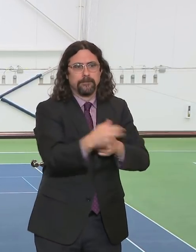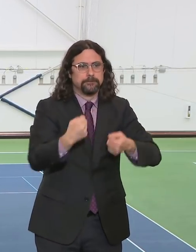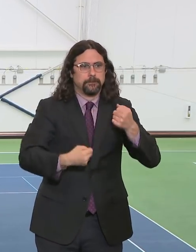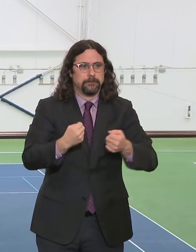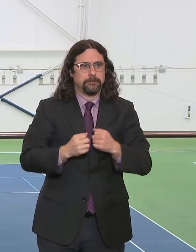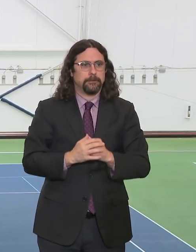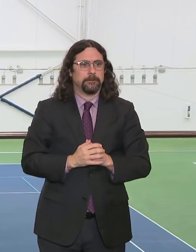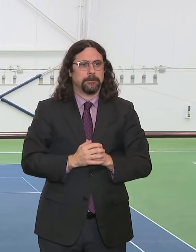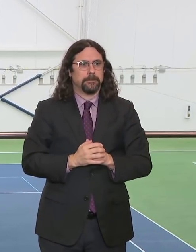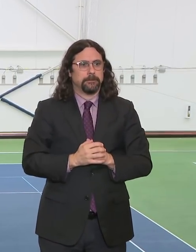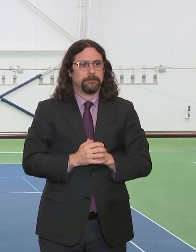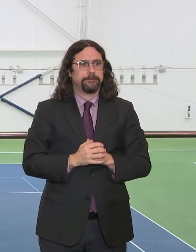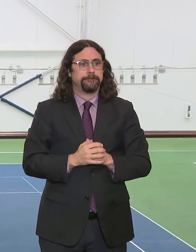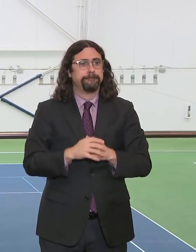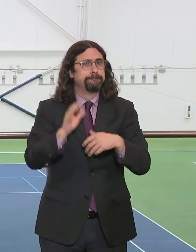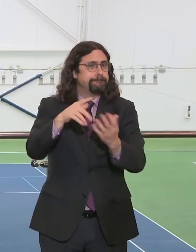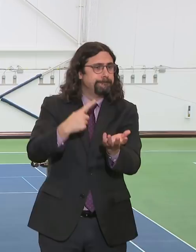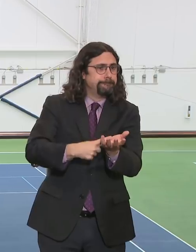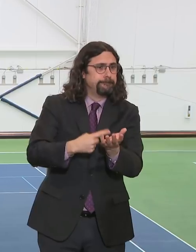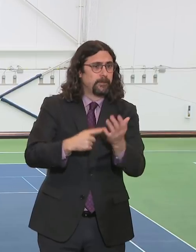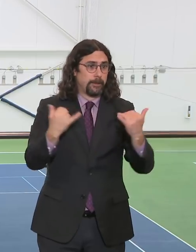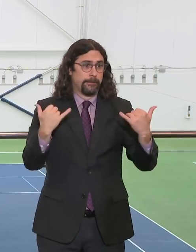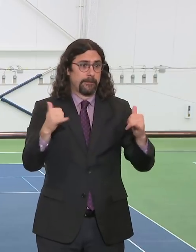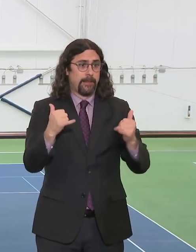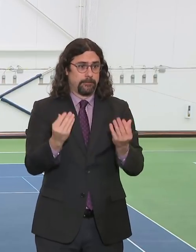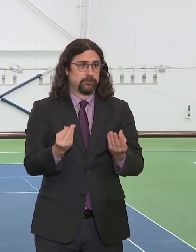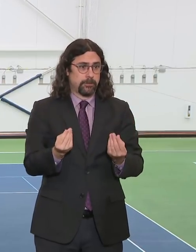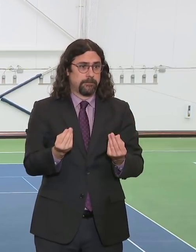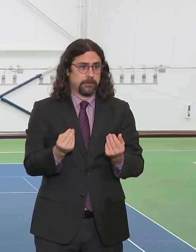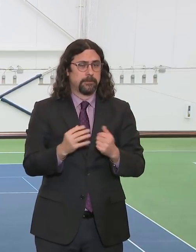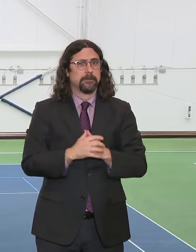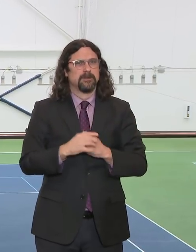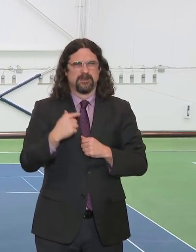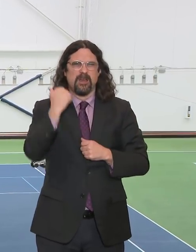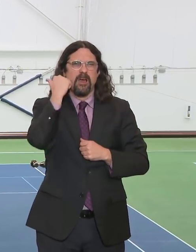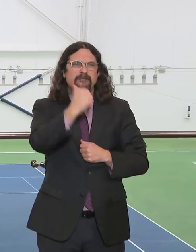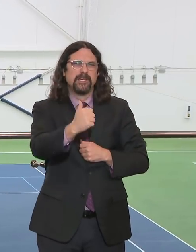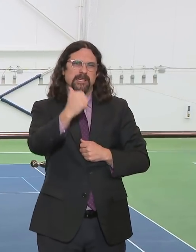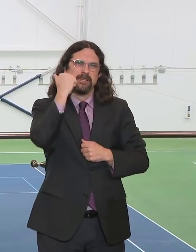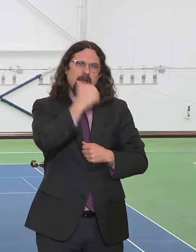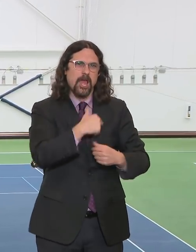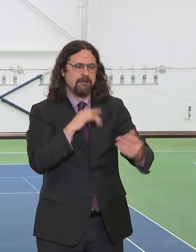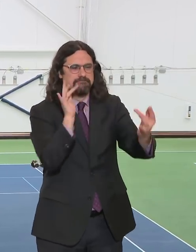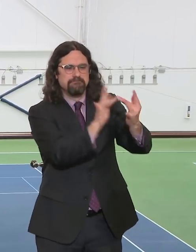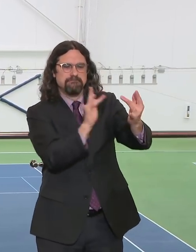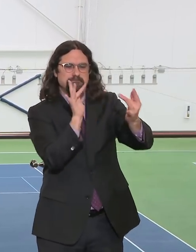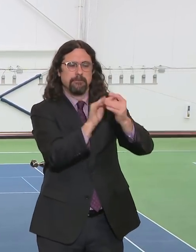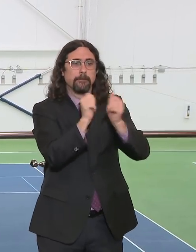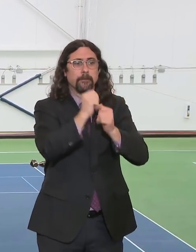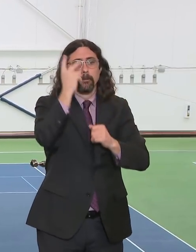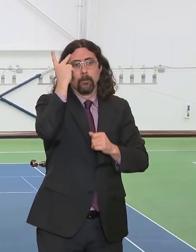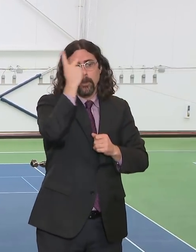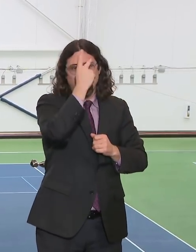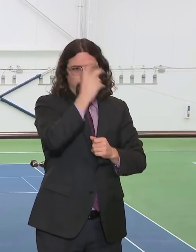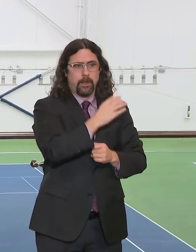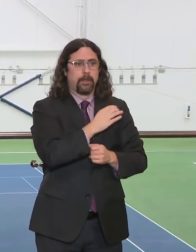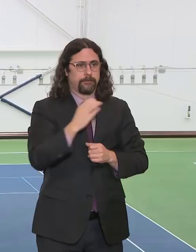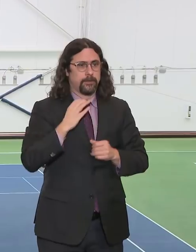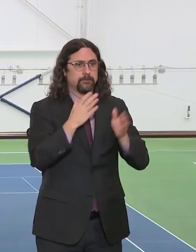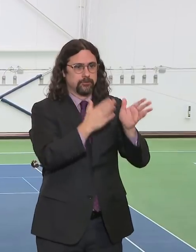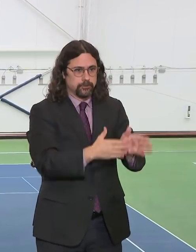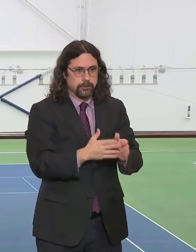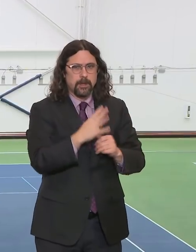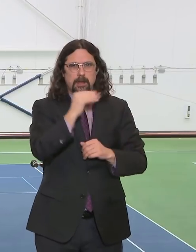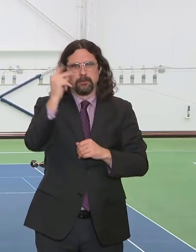his enforcement efforts, obviously from parks department as well. Overwhelmingly, we're seeing compliance in parks and playgrounds with some